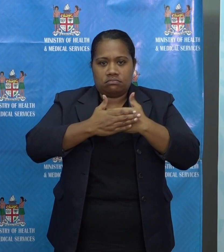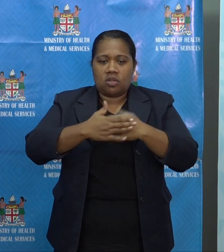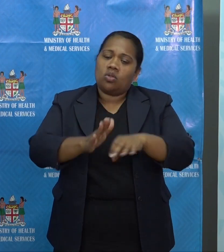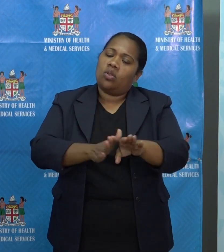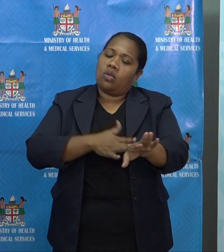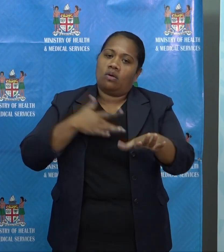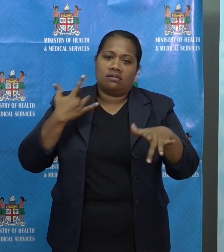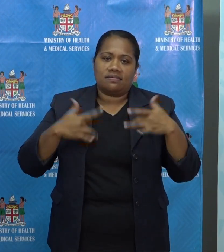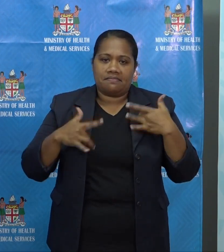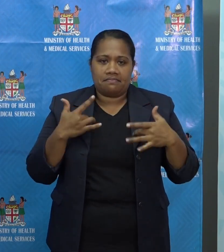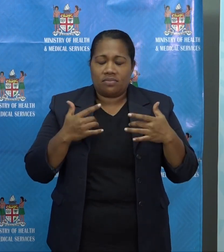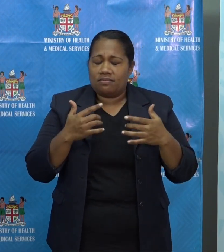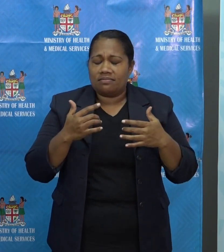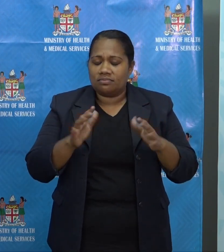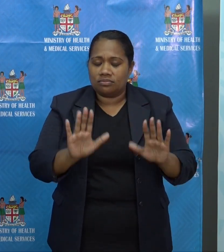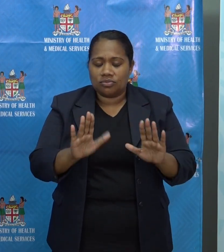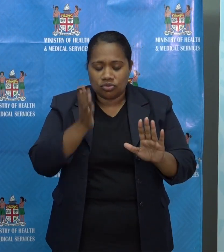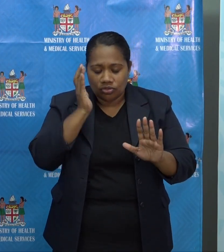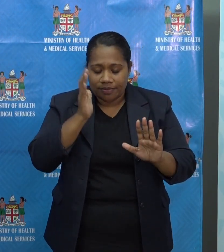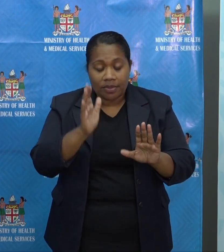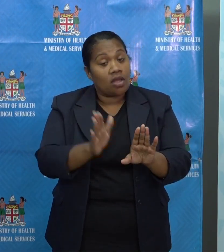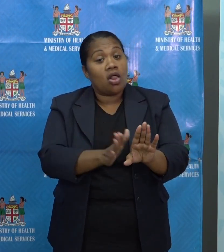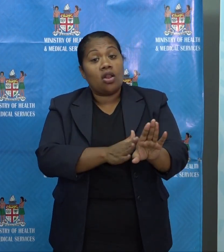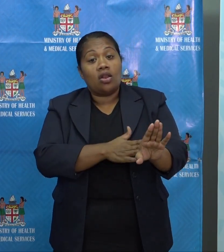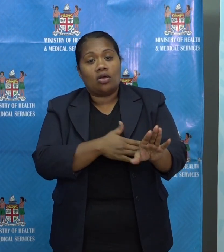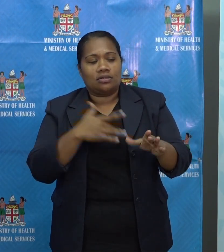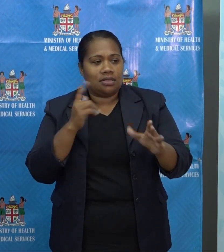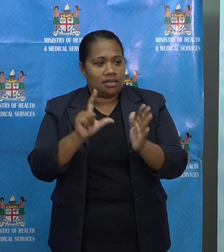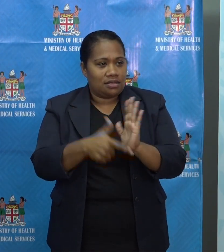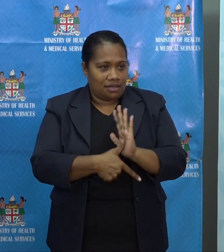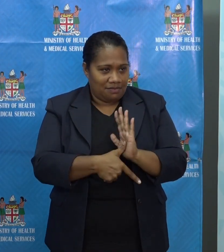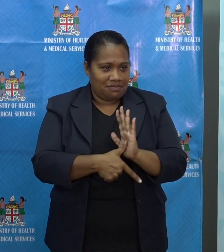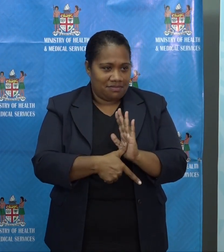Livelihoods will be lost, economic activity will plummet,